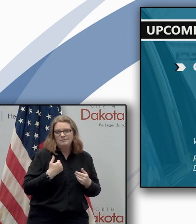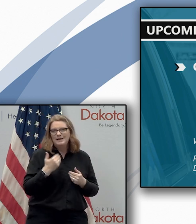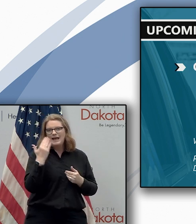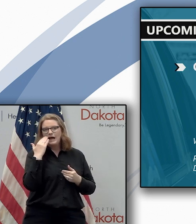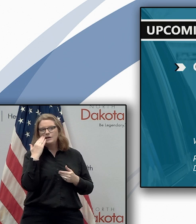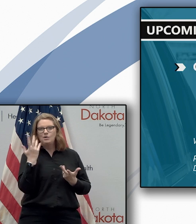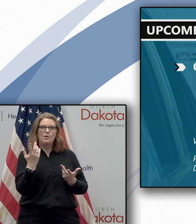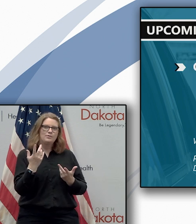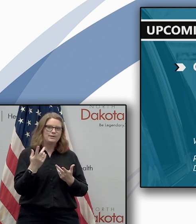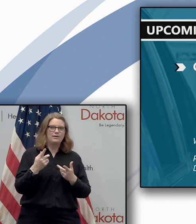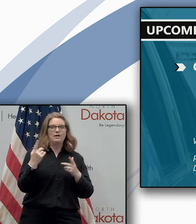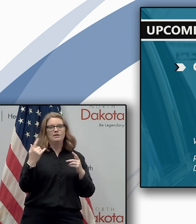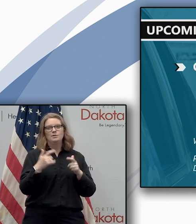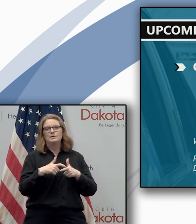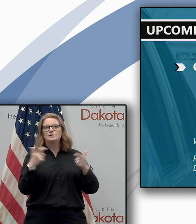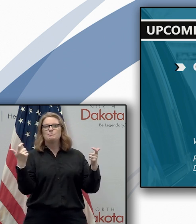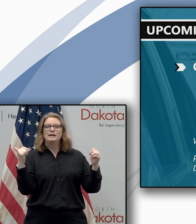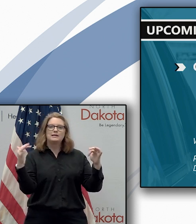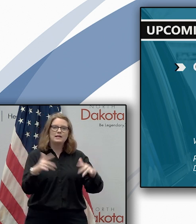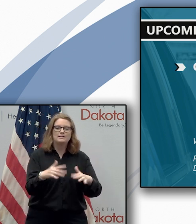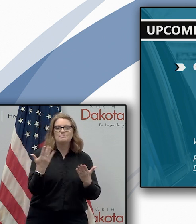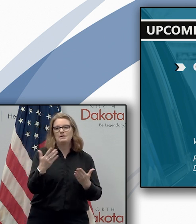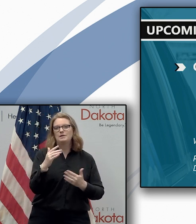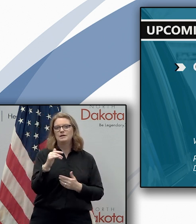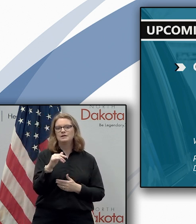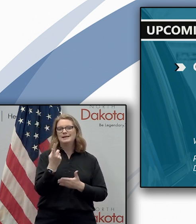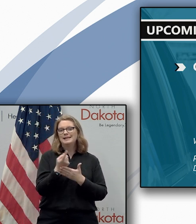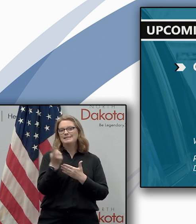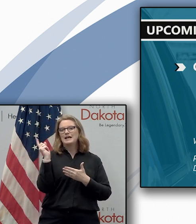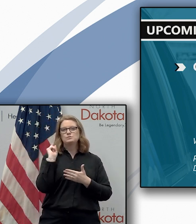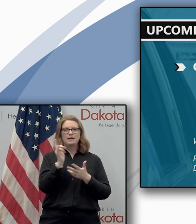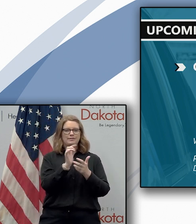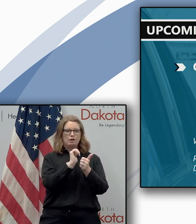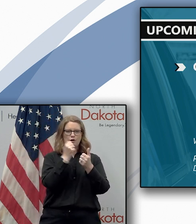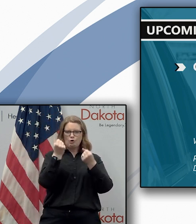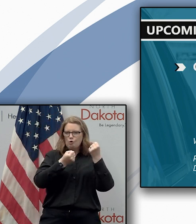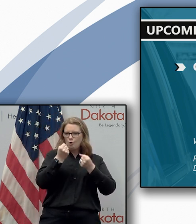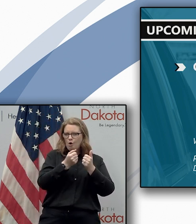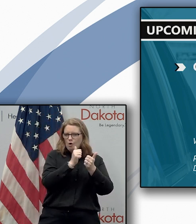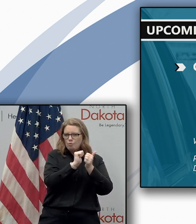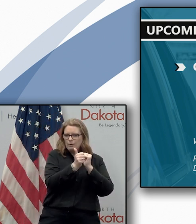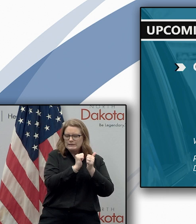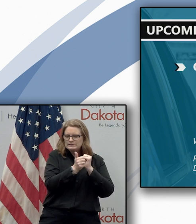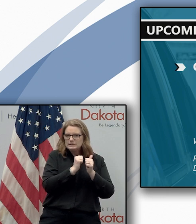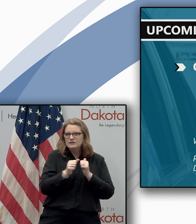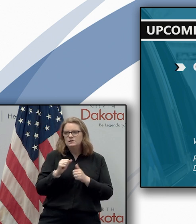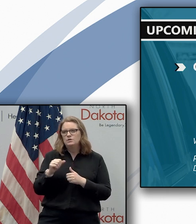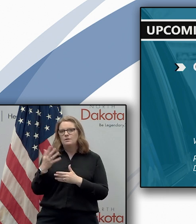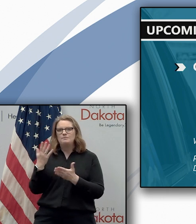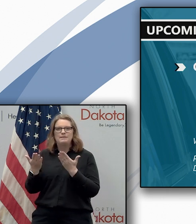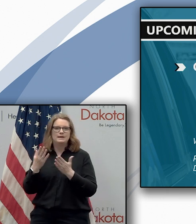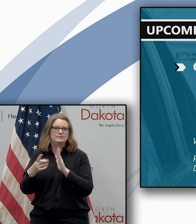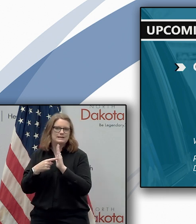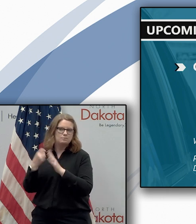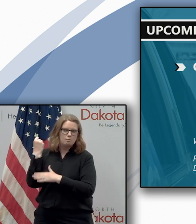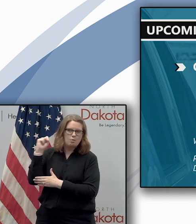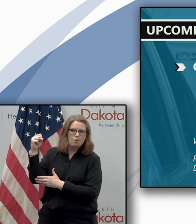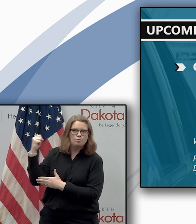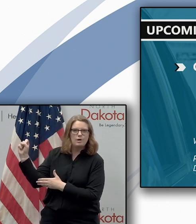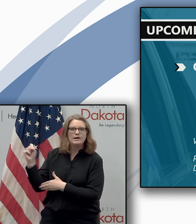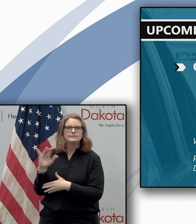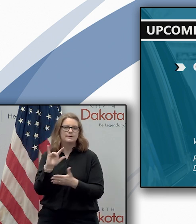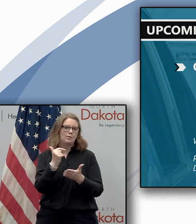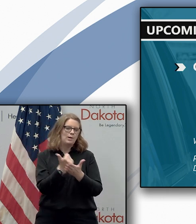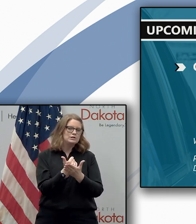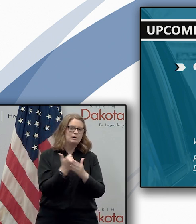some large gatherings whether that was the red river valley speedway last week or whether that was a demonstration or protest whether it was a graduation